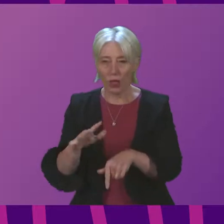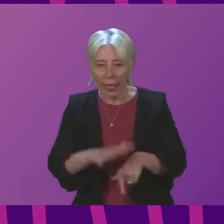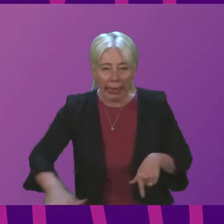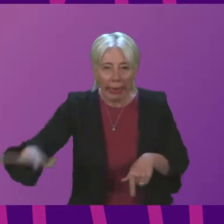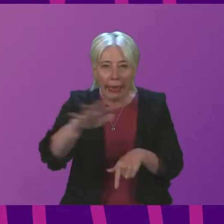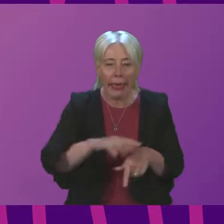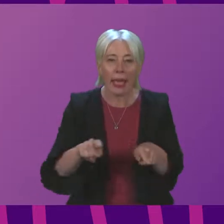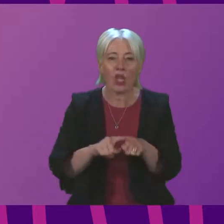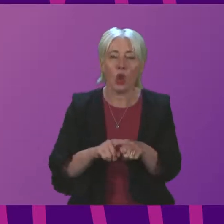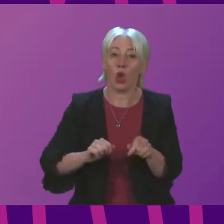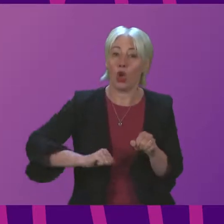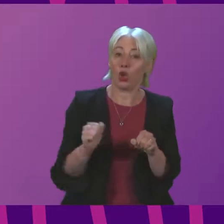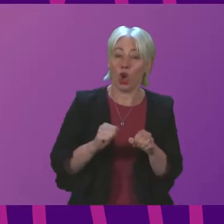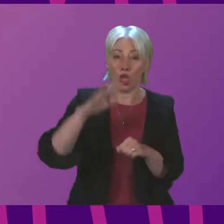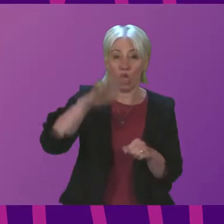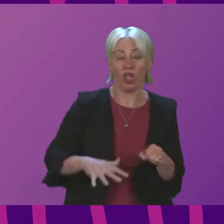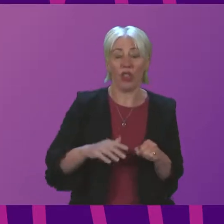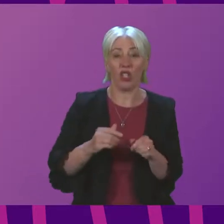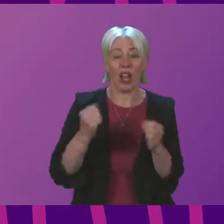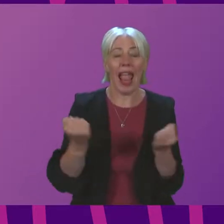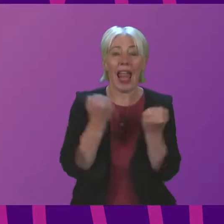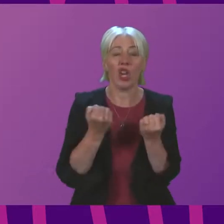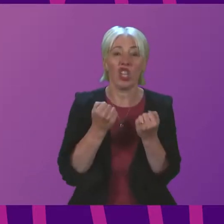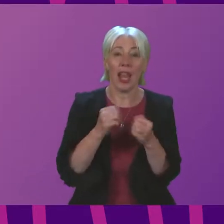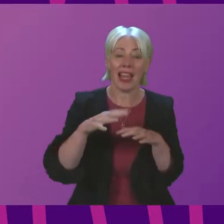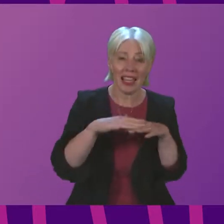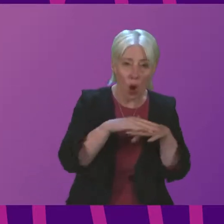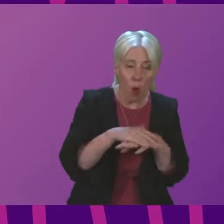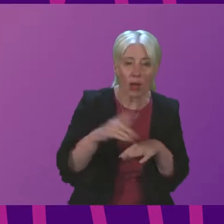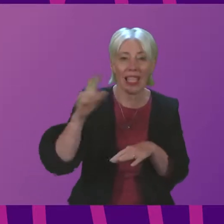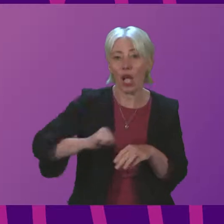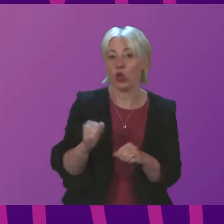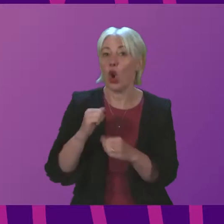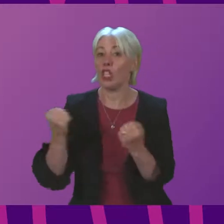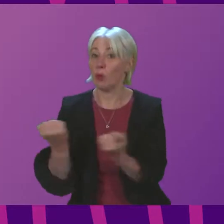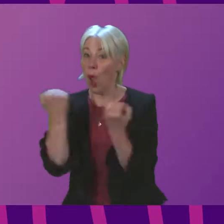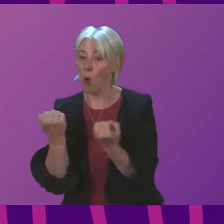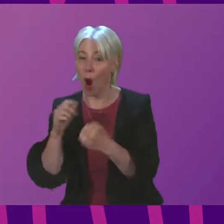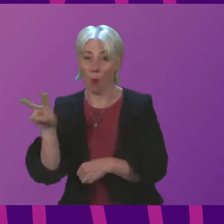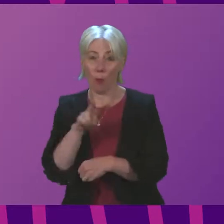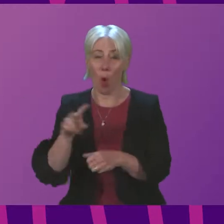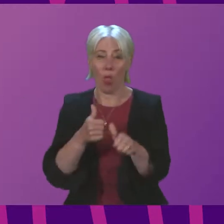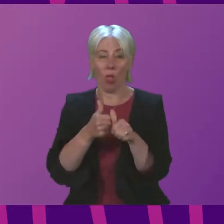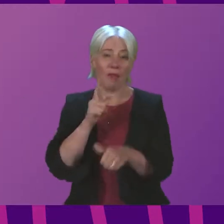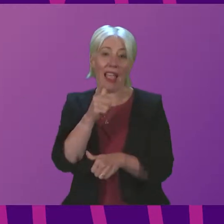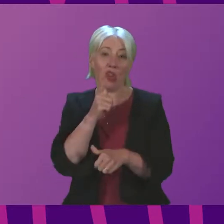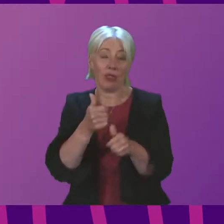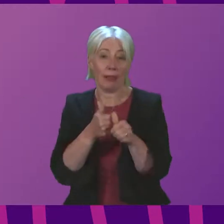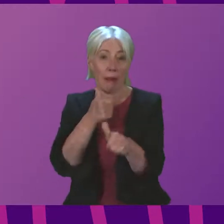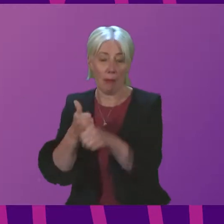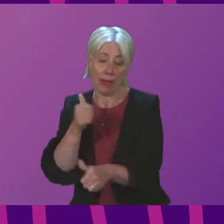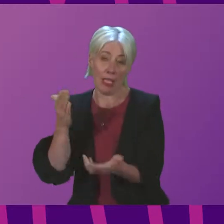Scottish and Southern Energy Networks and Scottish Power, to ensure that all is being done to respond to the impacts of this storm.